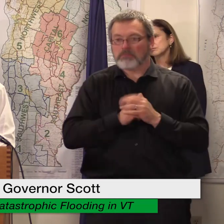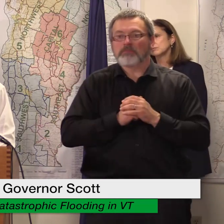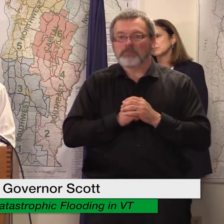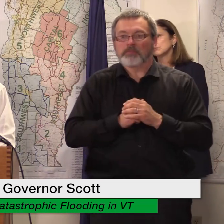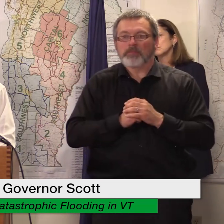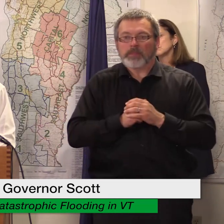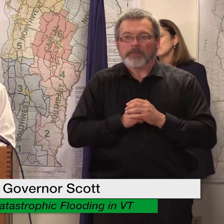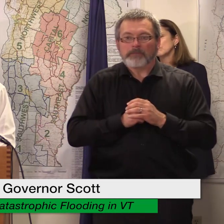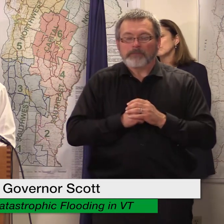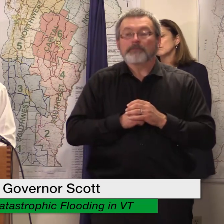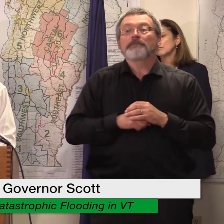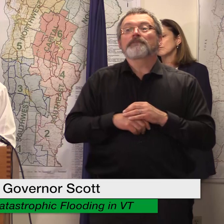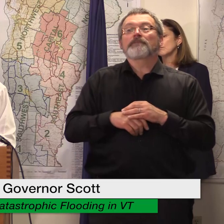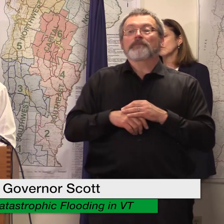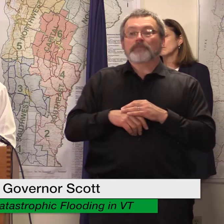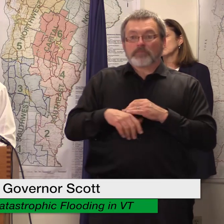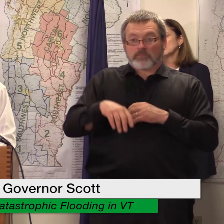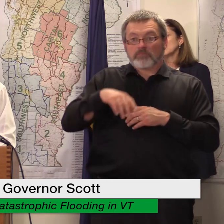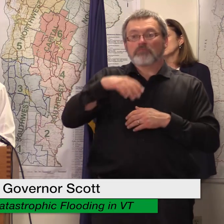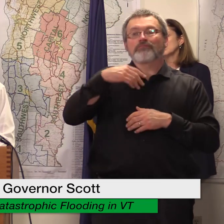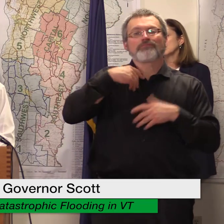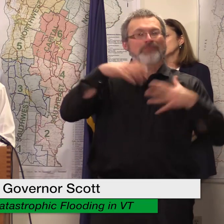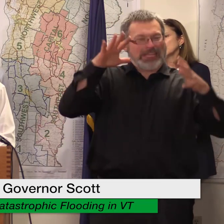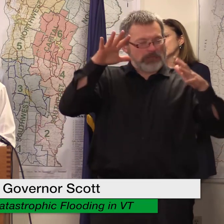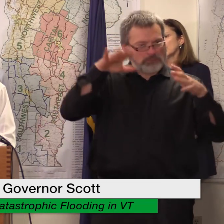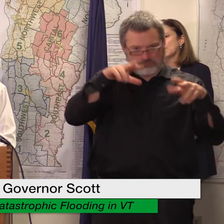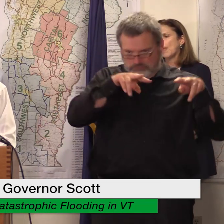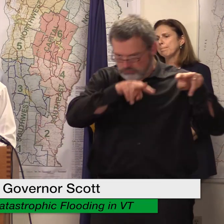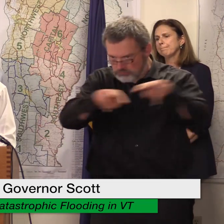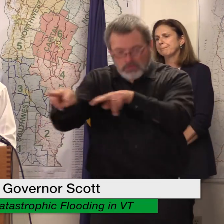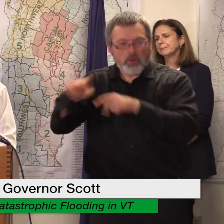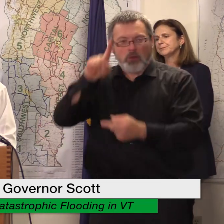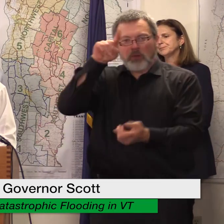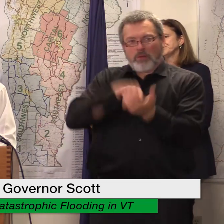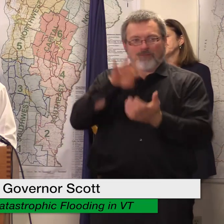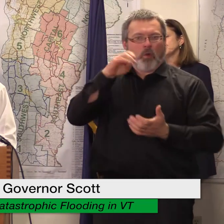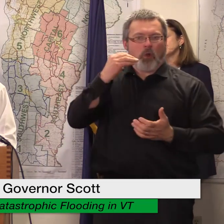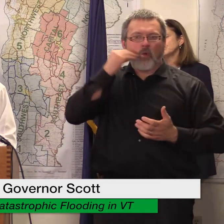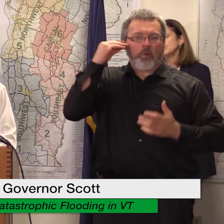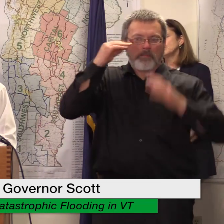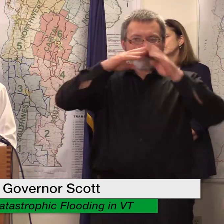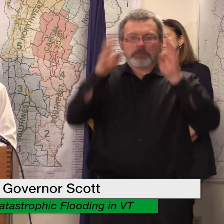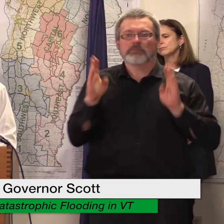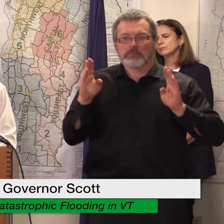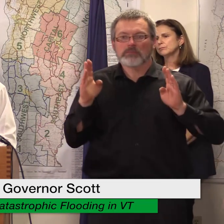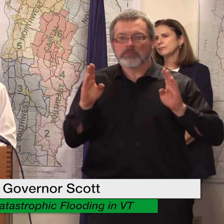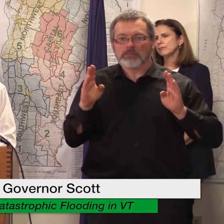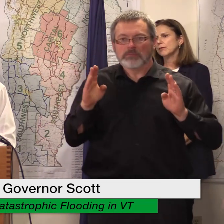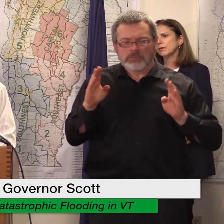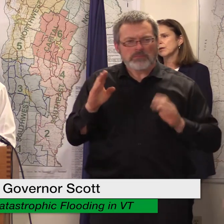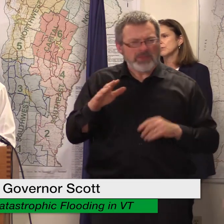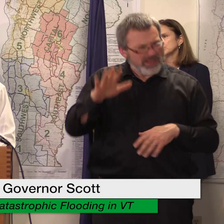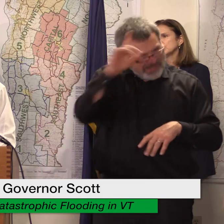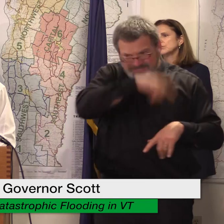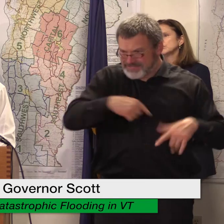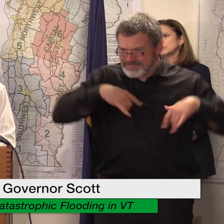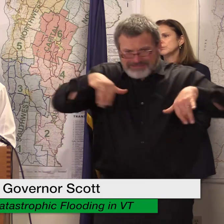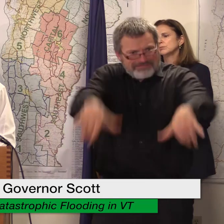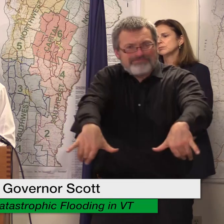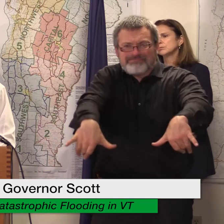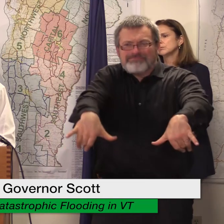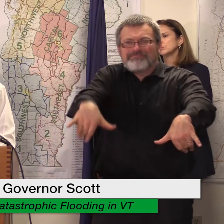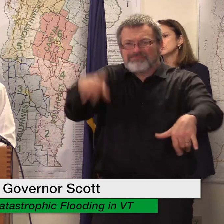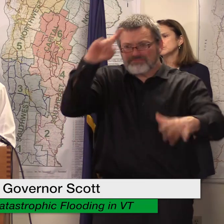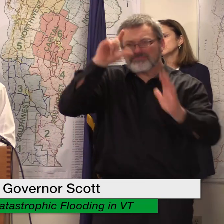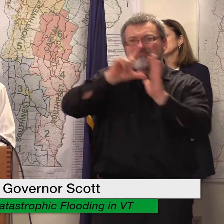1400 of those homes so again fema is here for the long term and we look forward to working with the governor